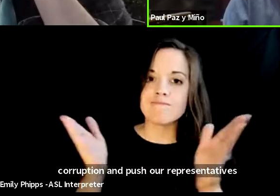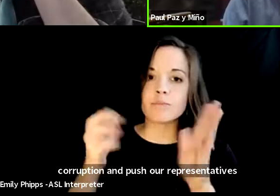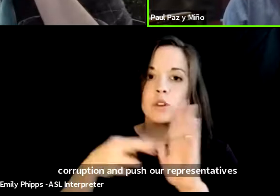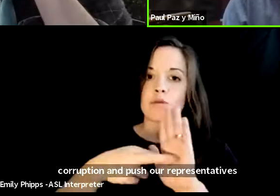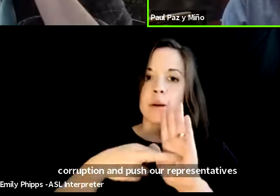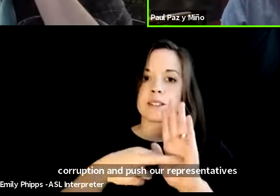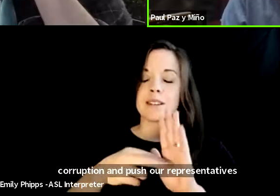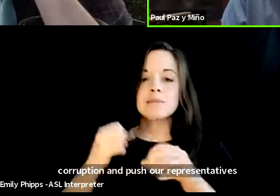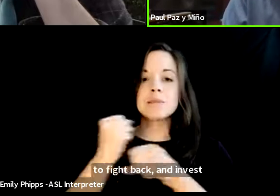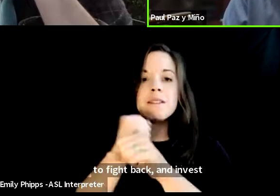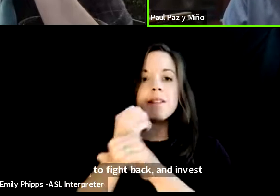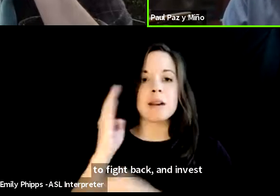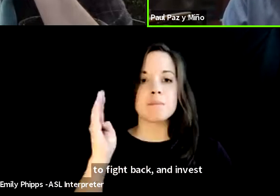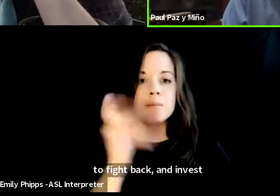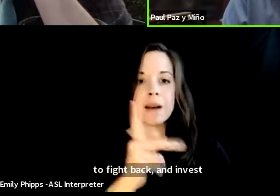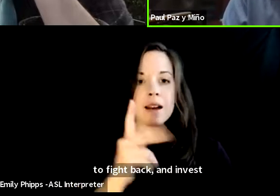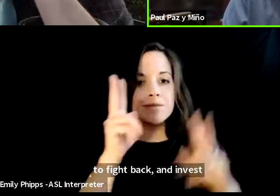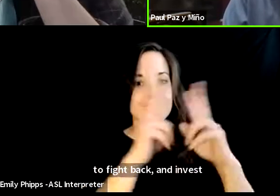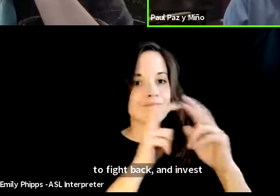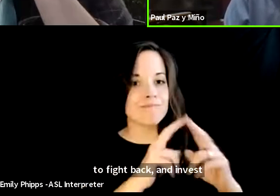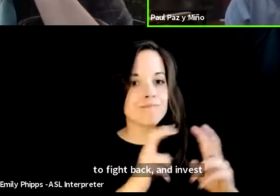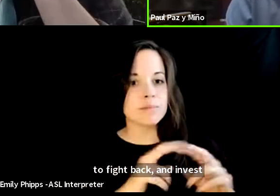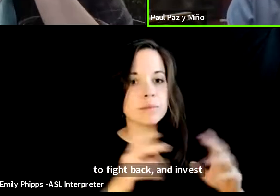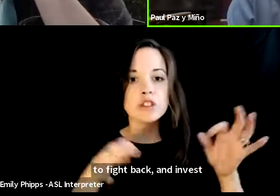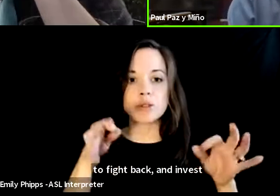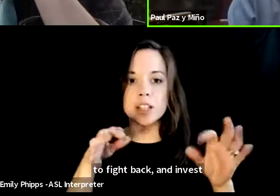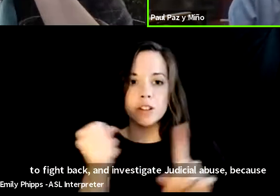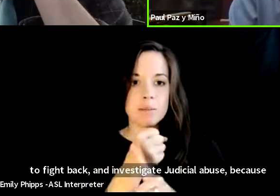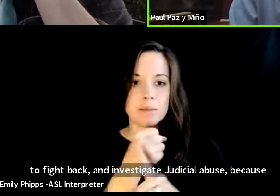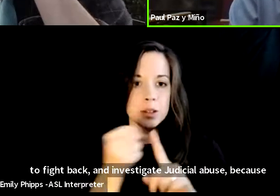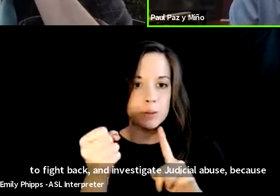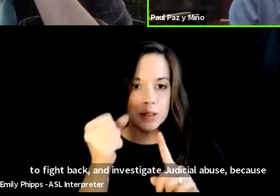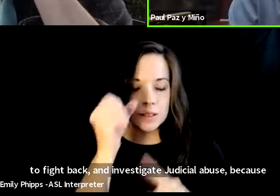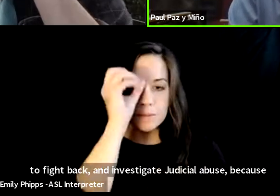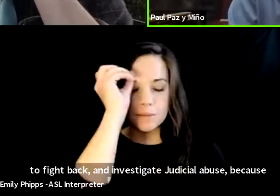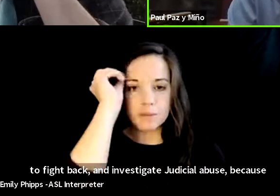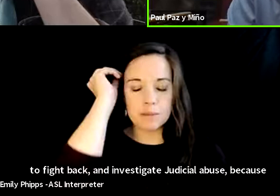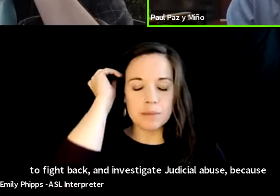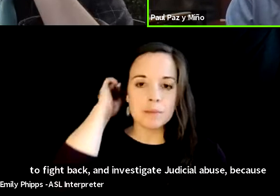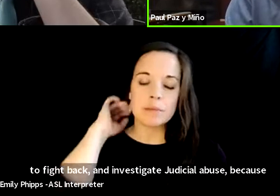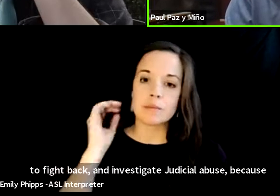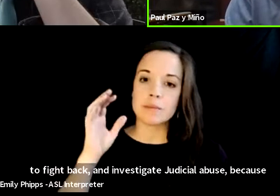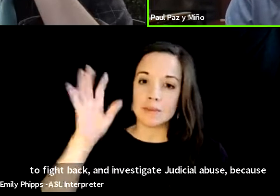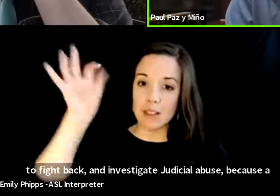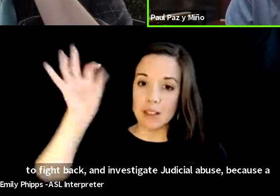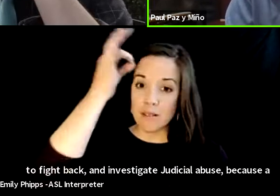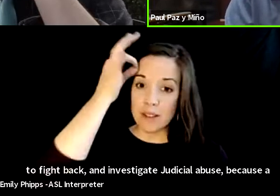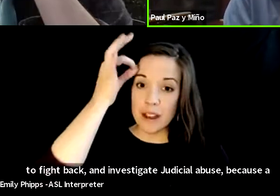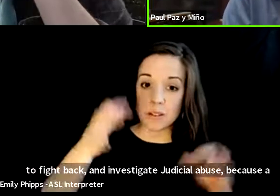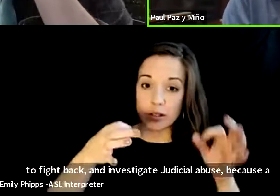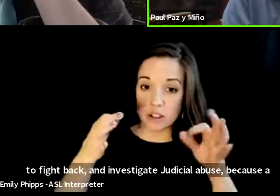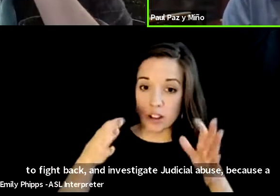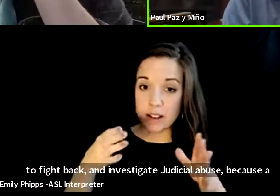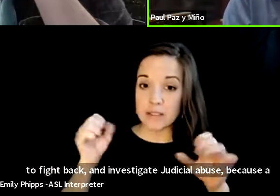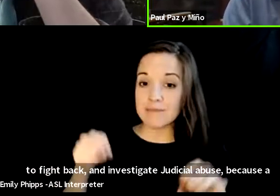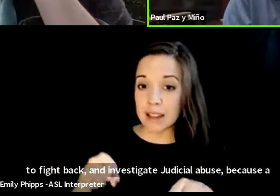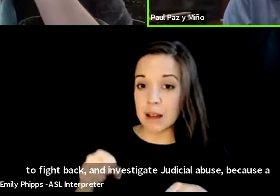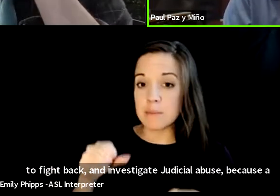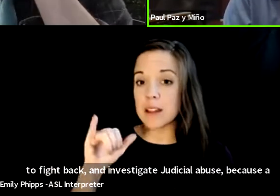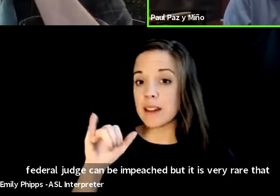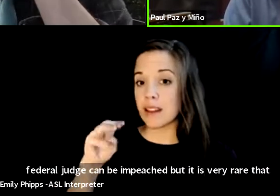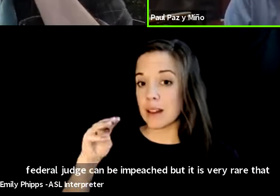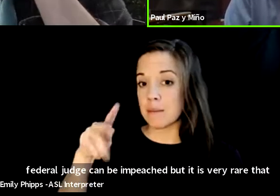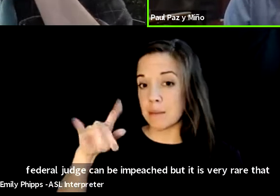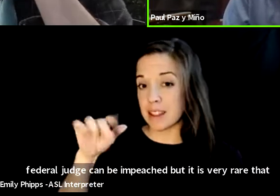and investigate judicial abuse because a federal judge can be impeached but it is very rare that it